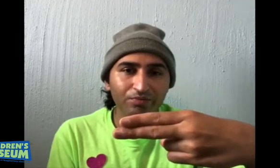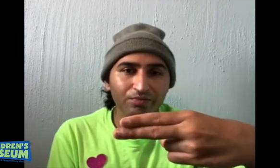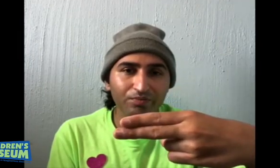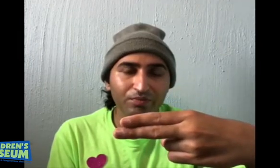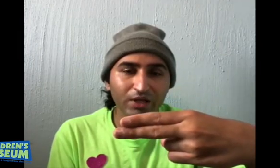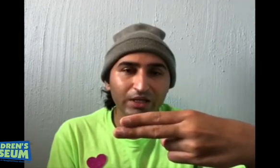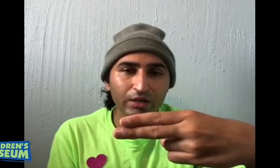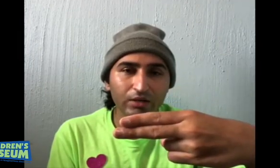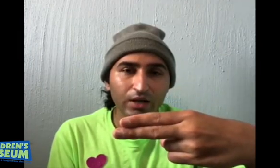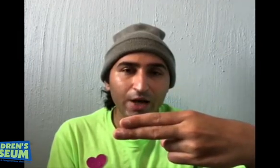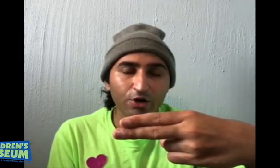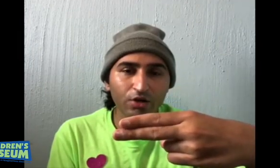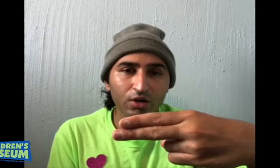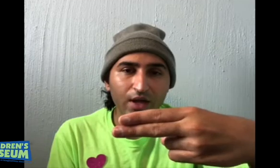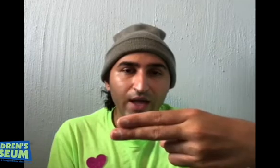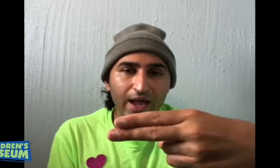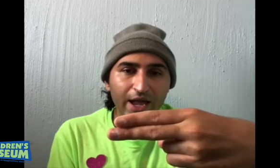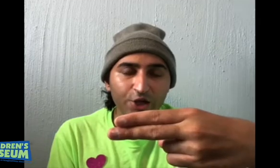This is the letter H.